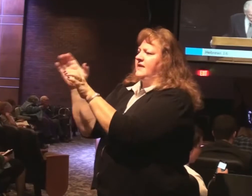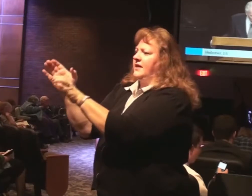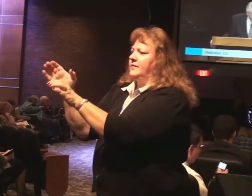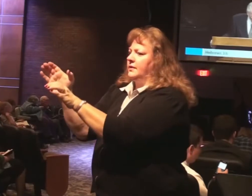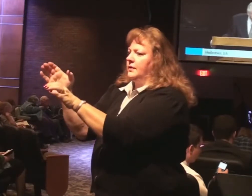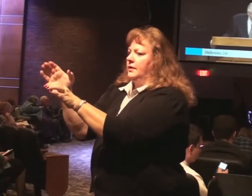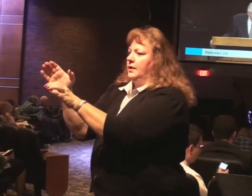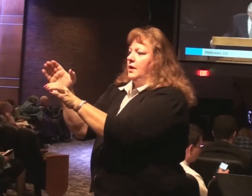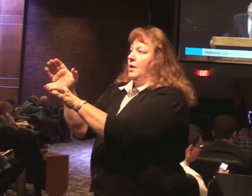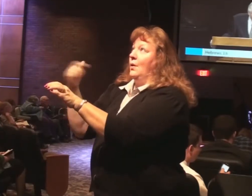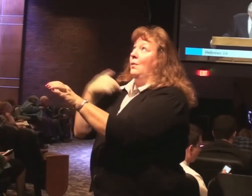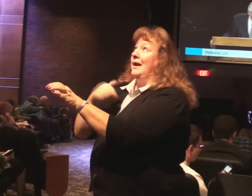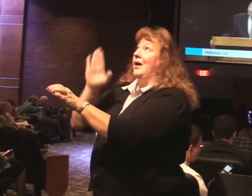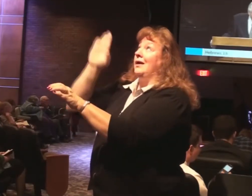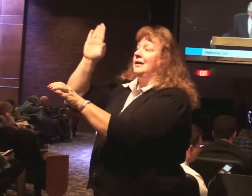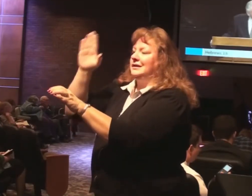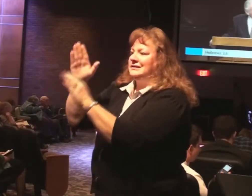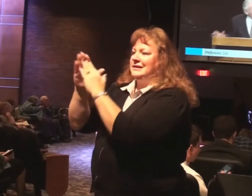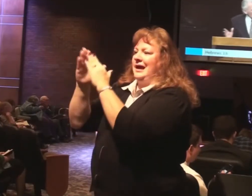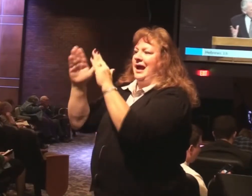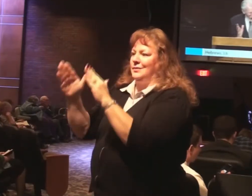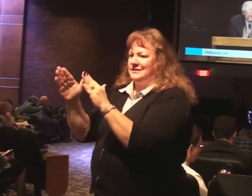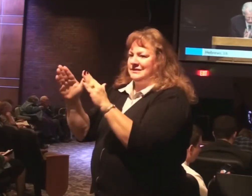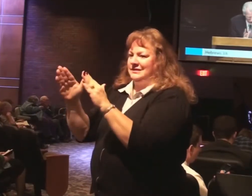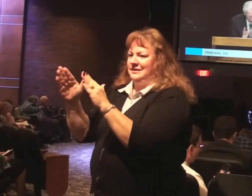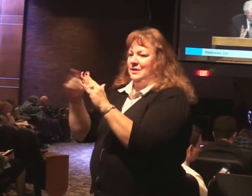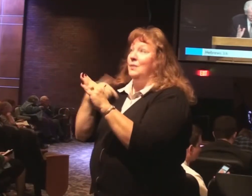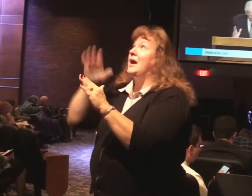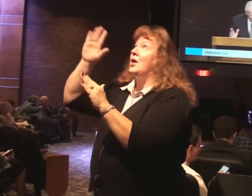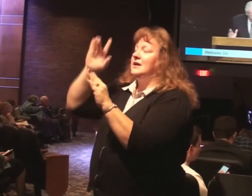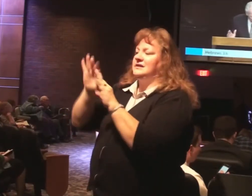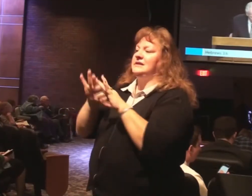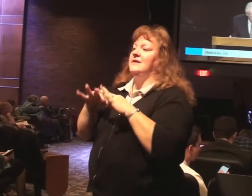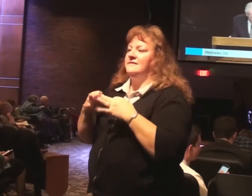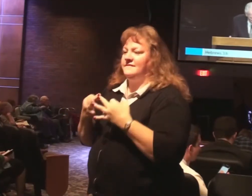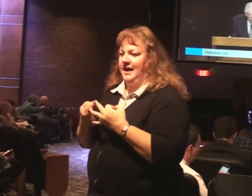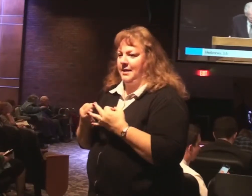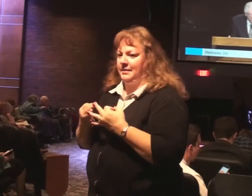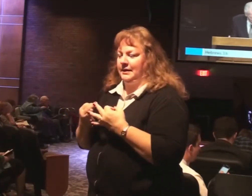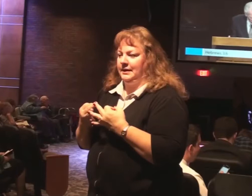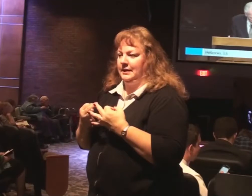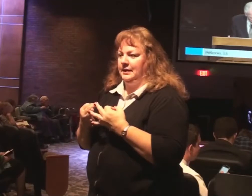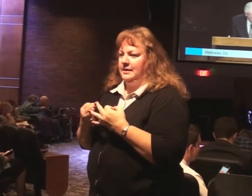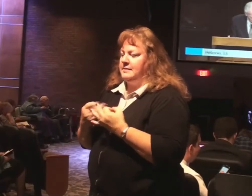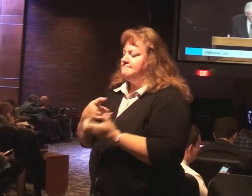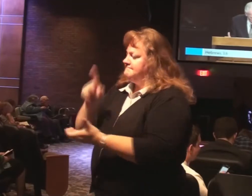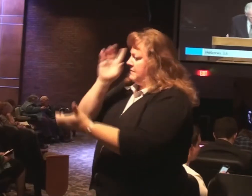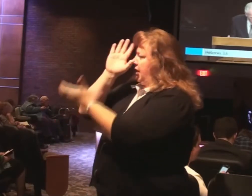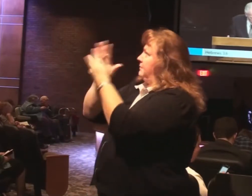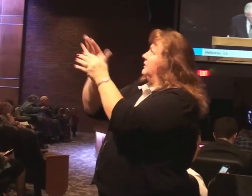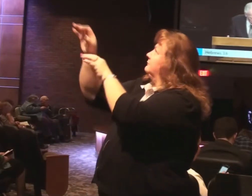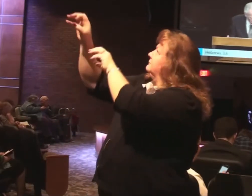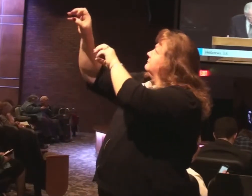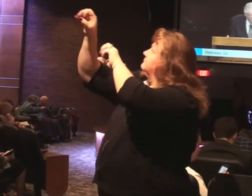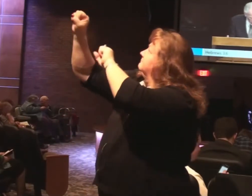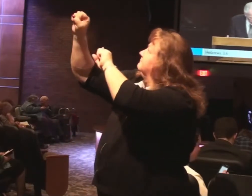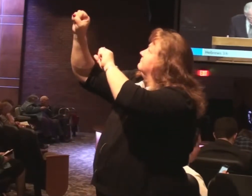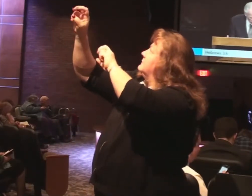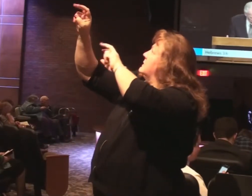are. God's house. God's family. If we hold fast our confidence and the boast of our hope firm until the